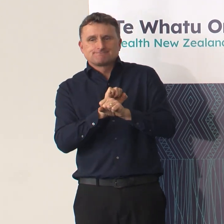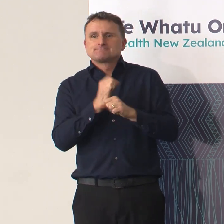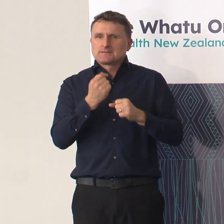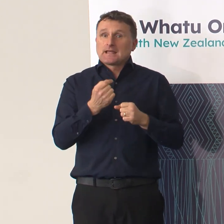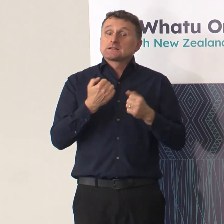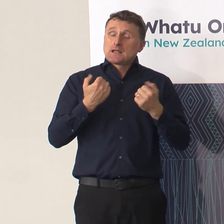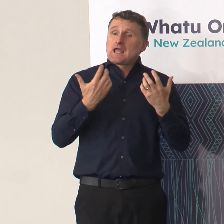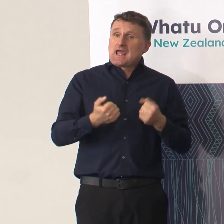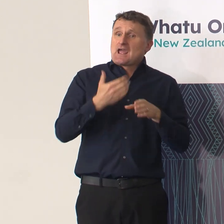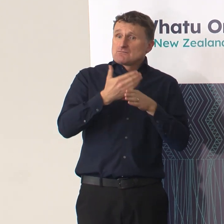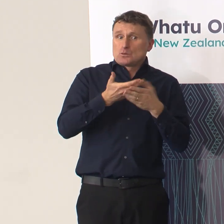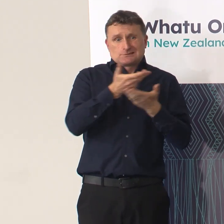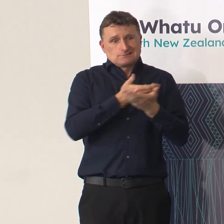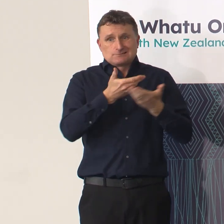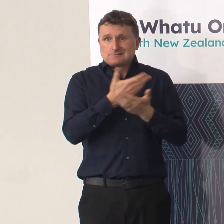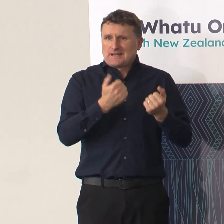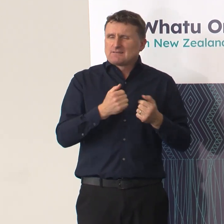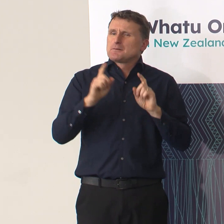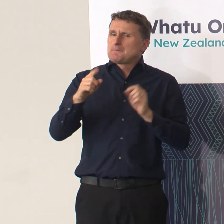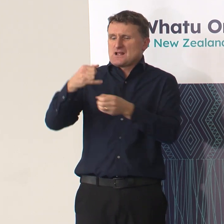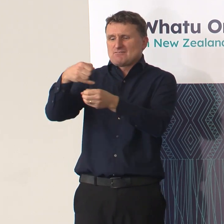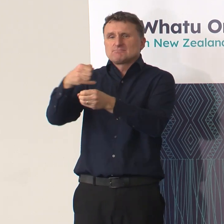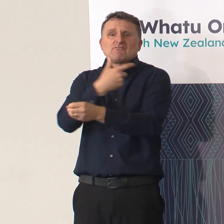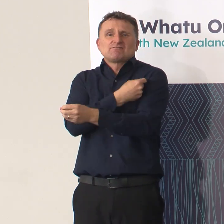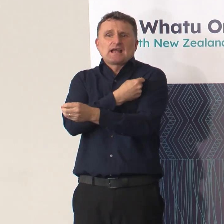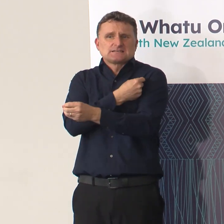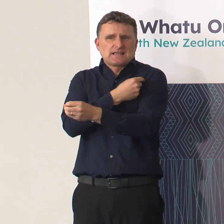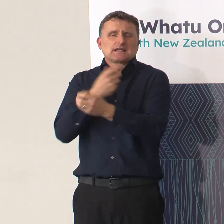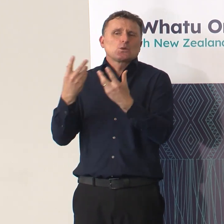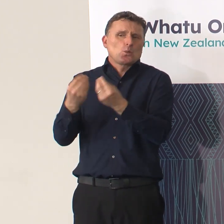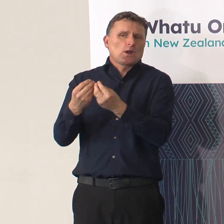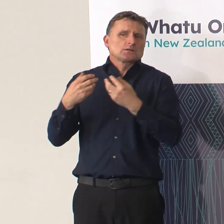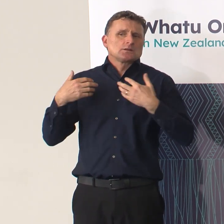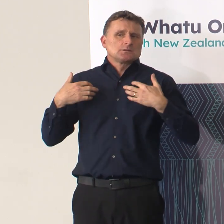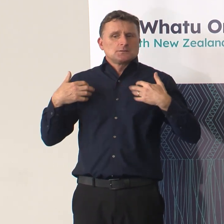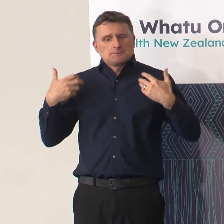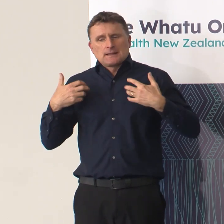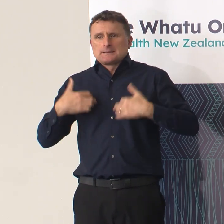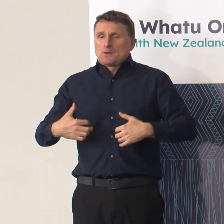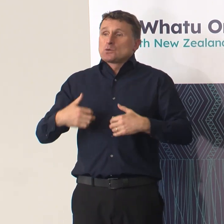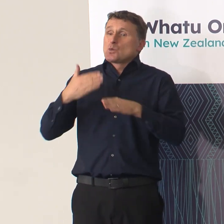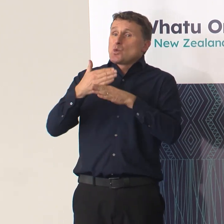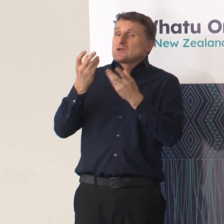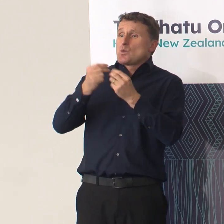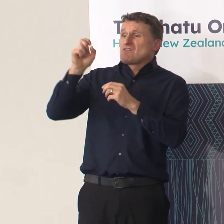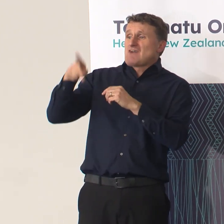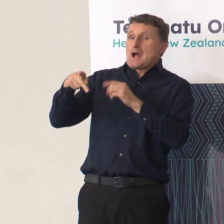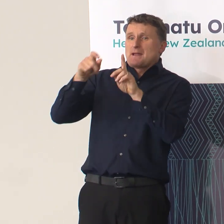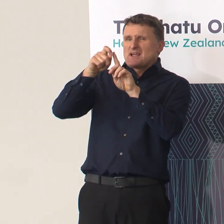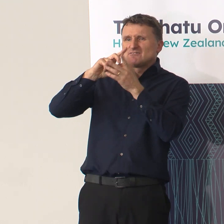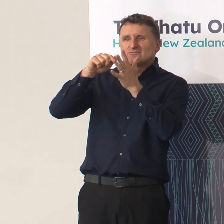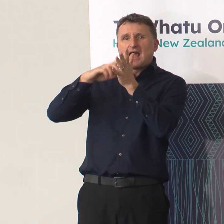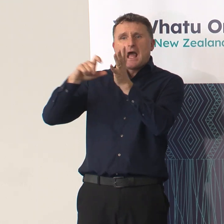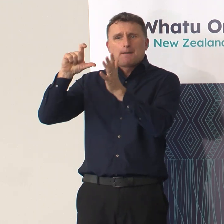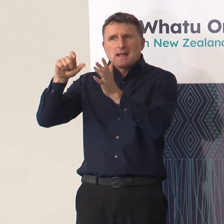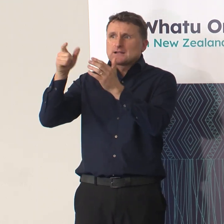going on. In terms of the vaccine, we are actively working through Pharmac with the vaccine manufacturer.